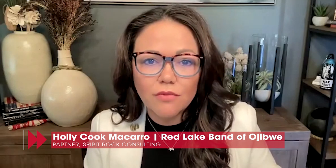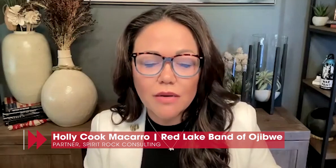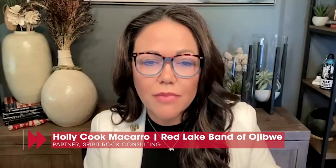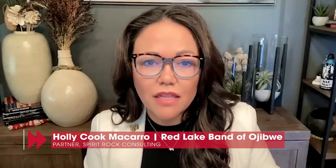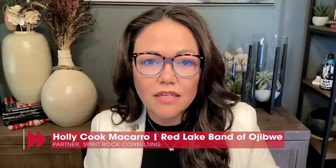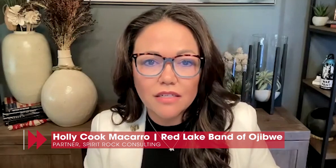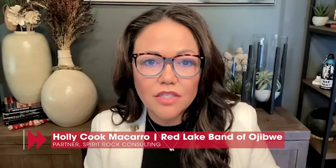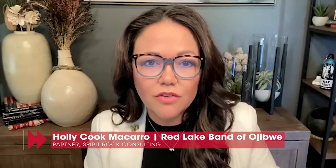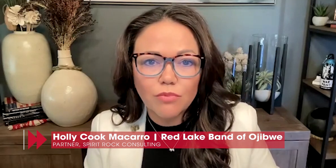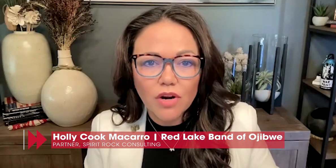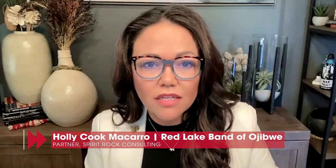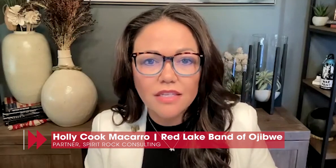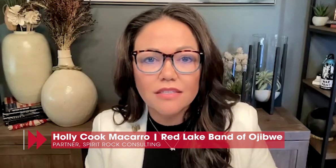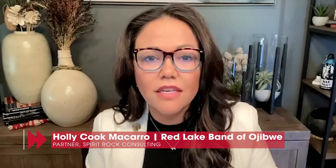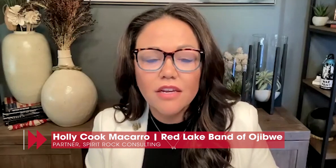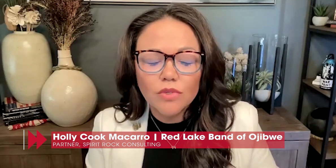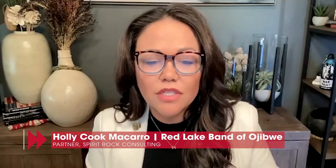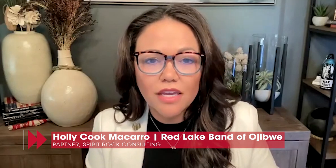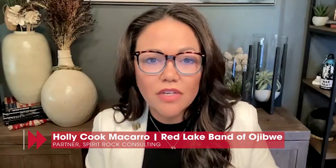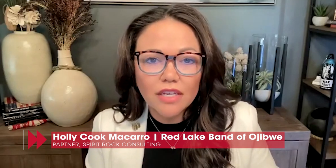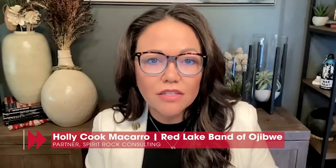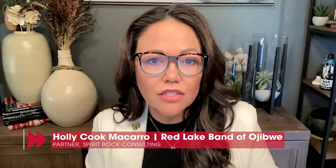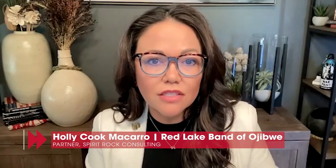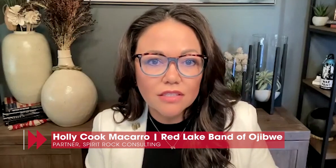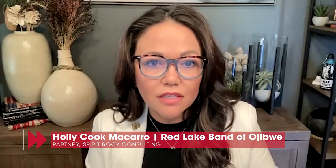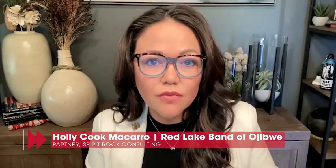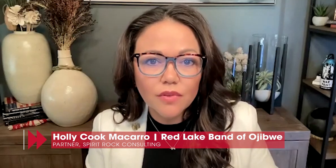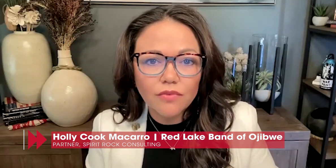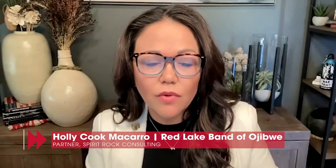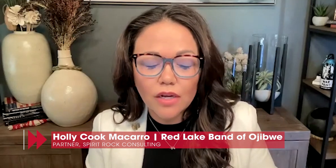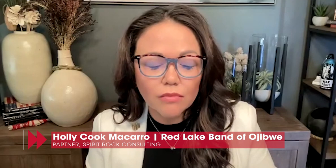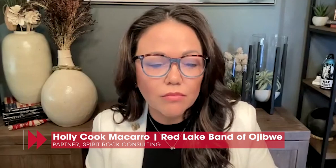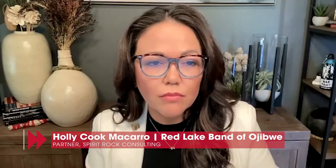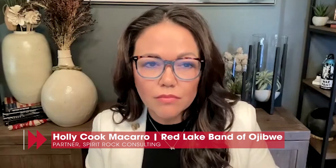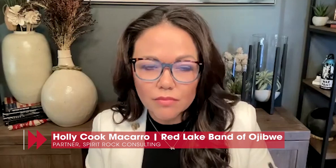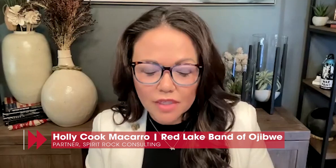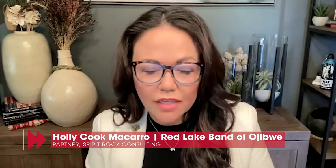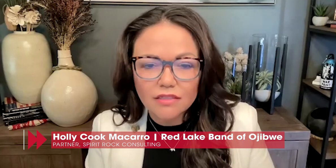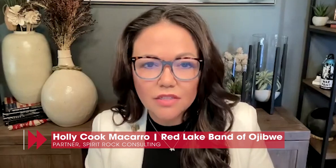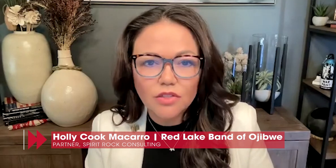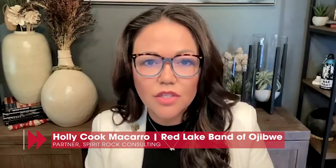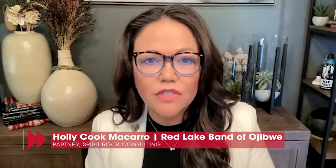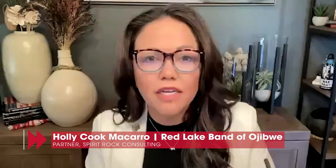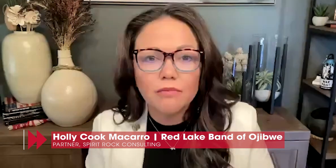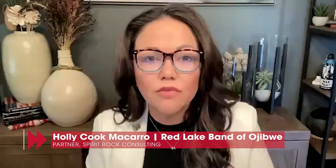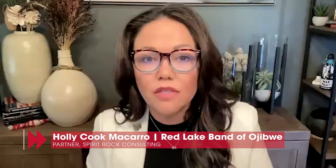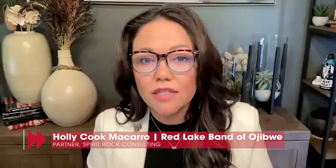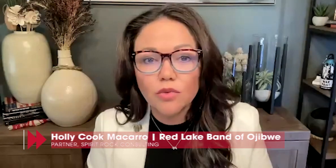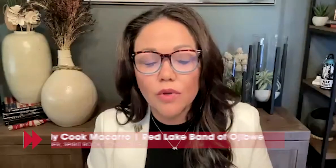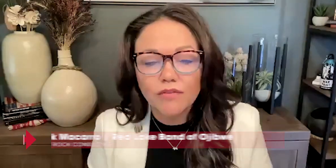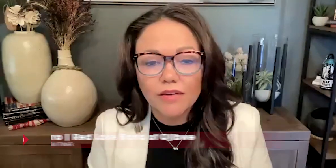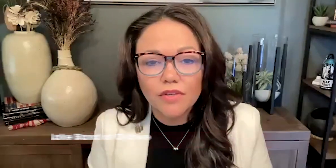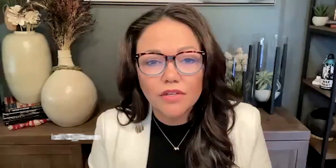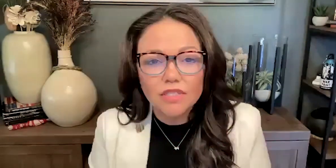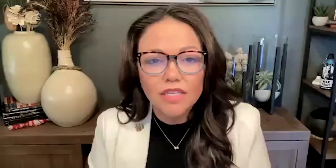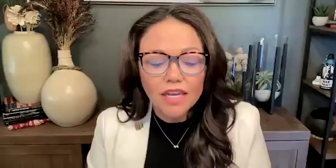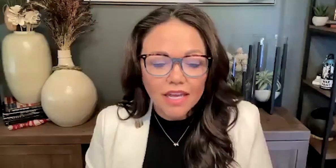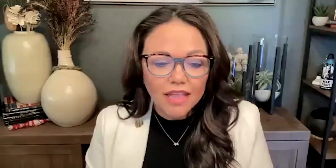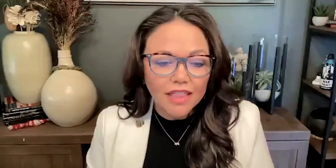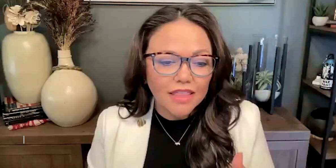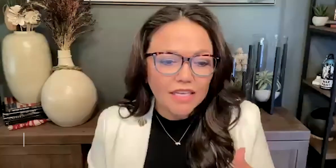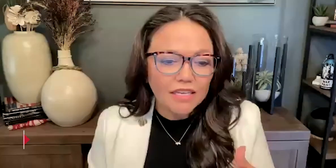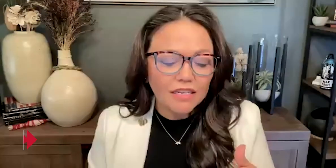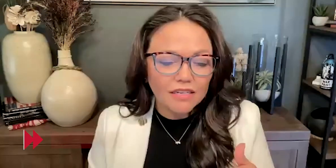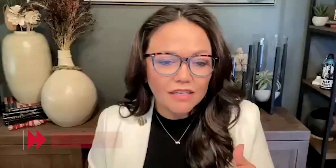the statewide ballot initiative process, which they have engaged in successfully, again, six or seven times over the last 25 years,